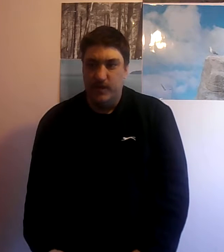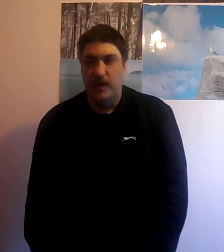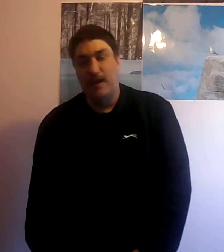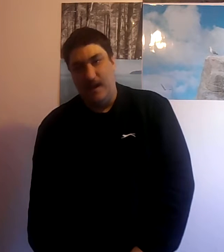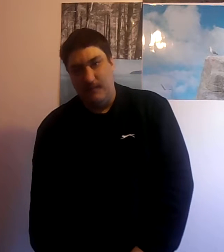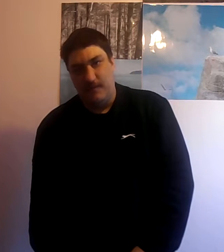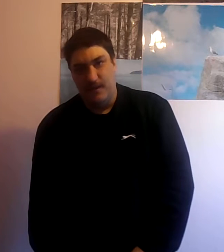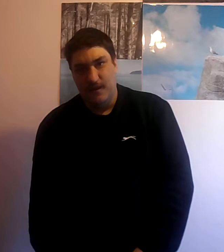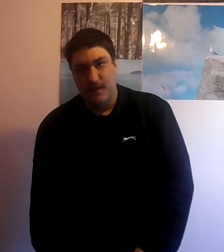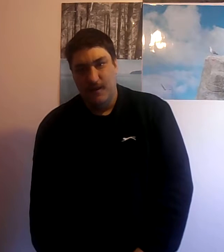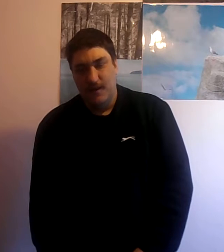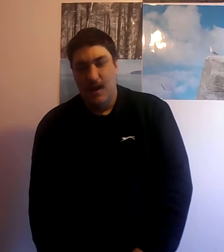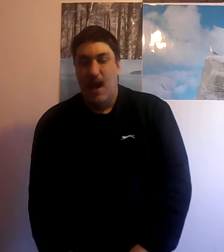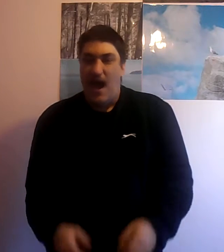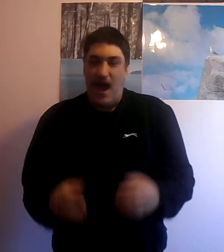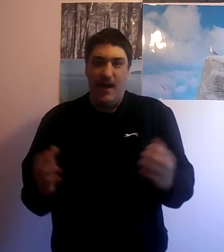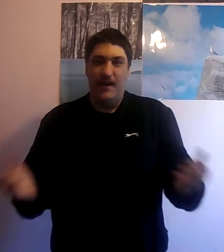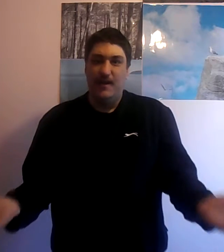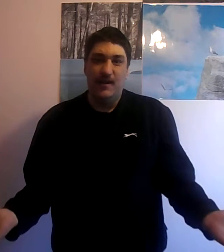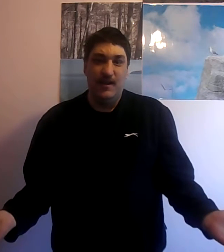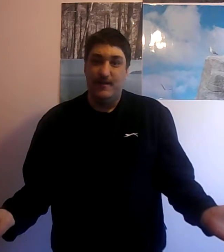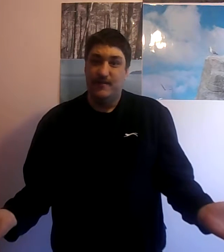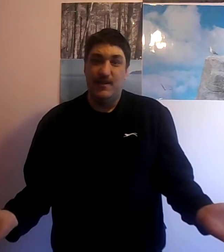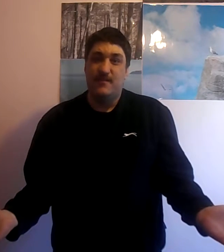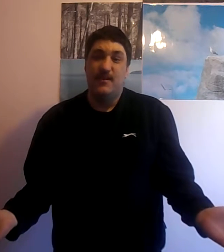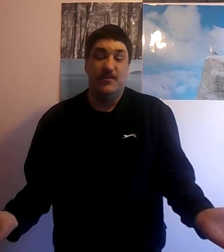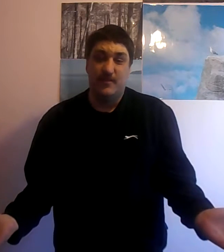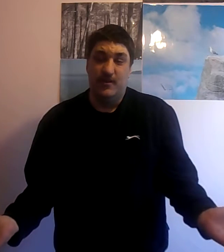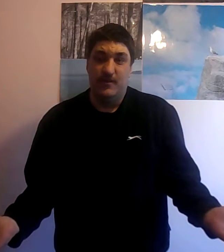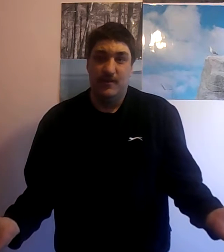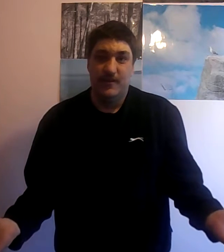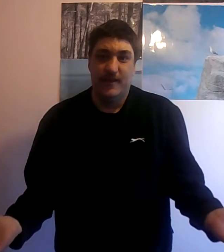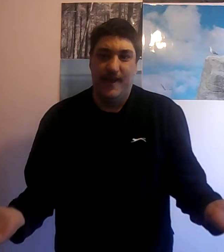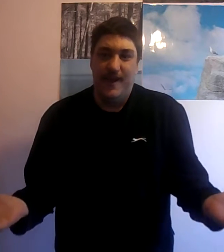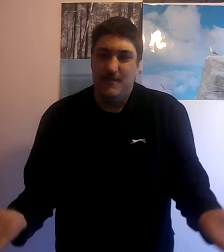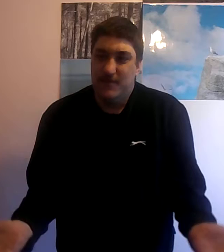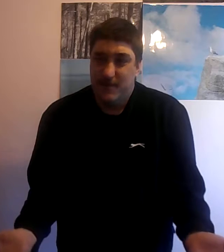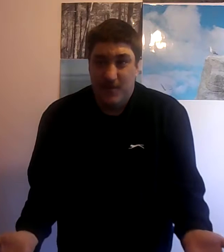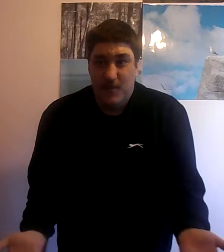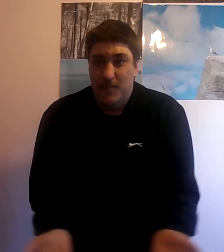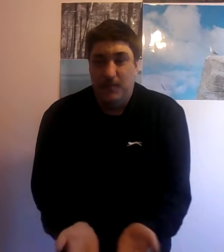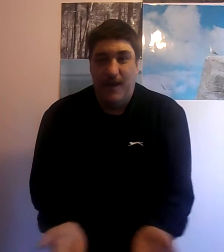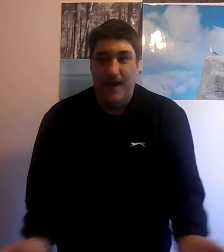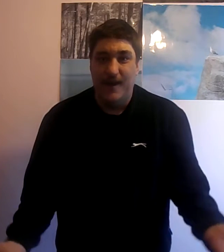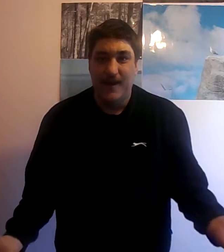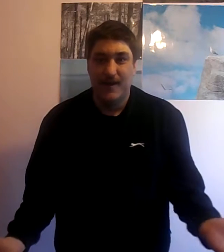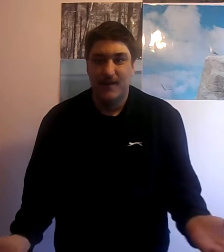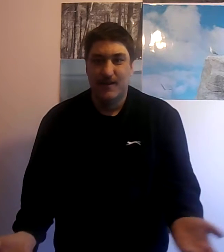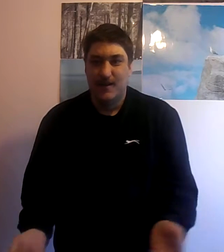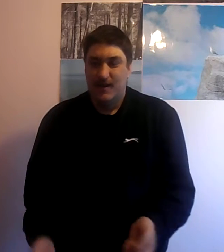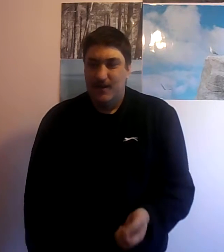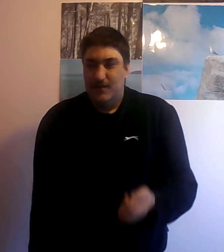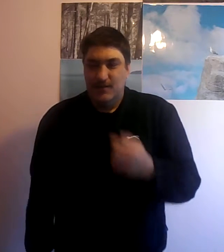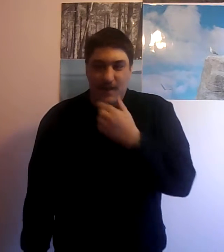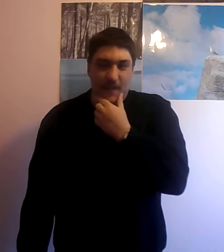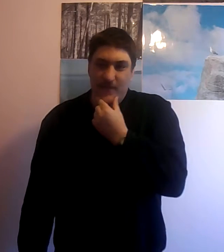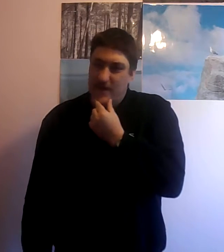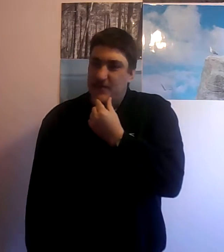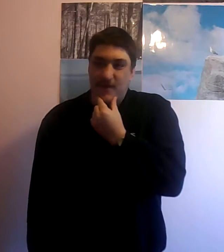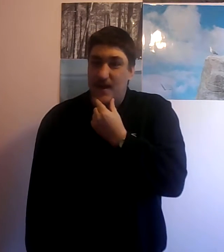in games and isn't it true the games that we play they're very rarely